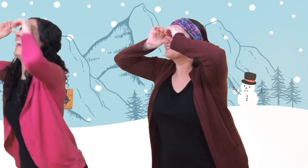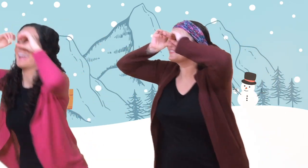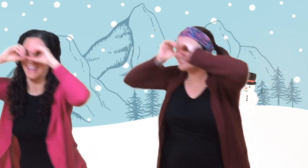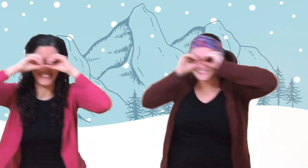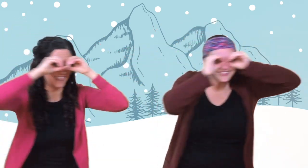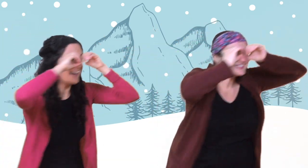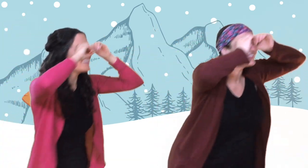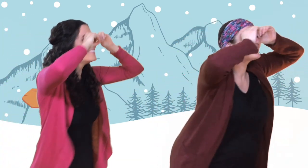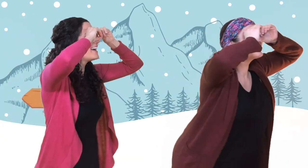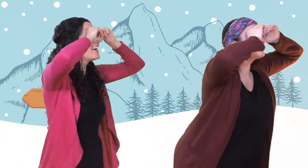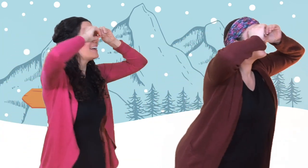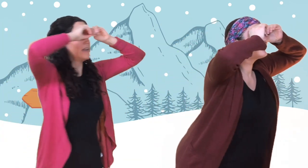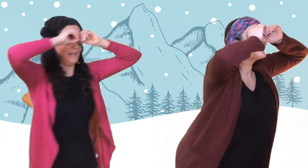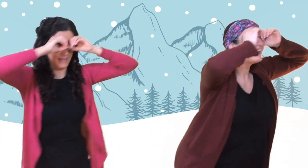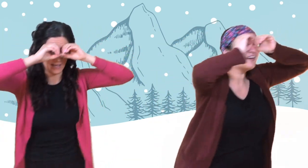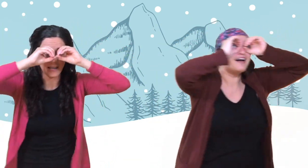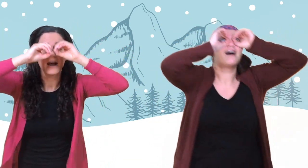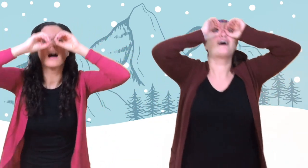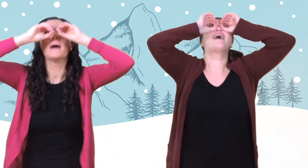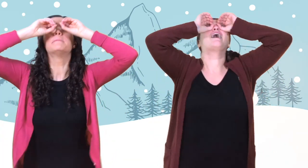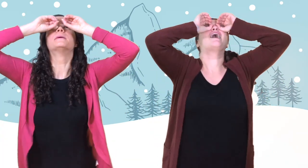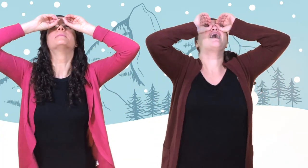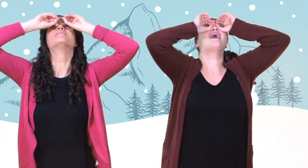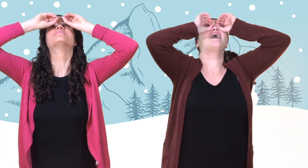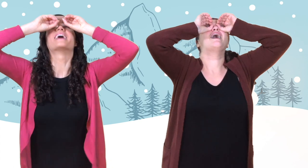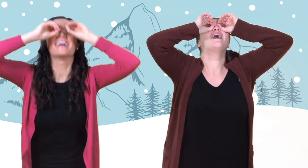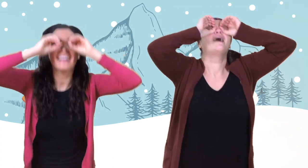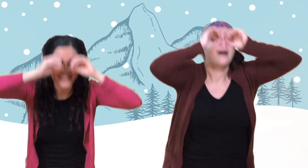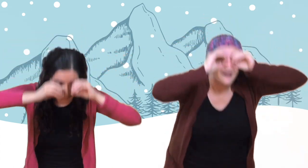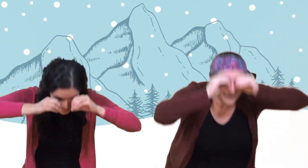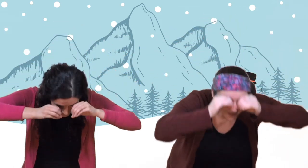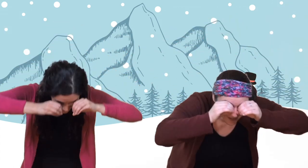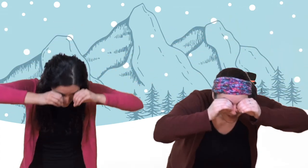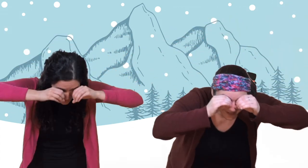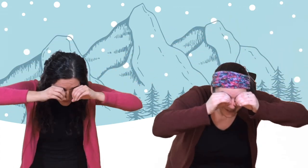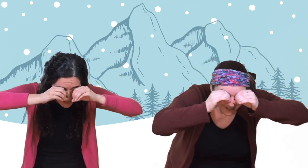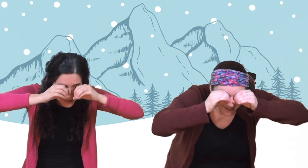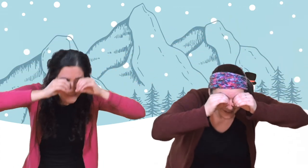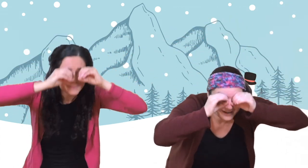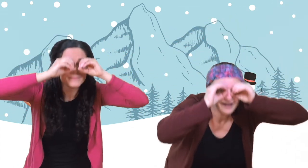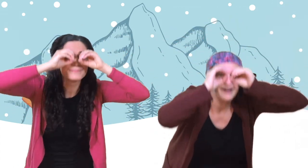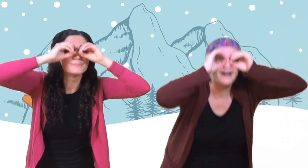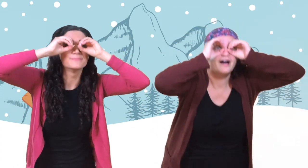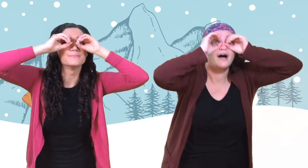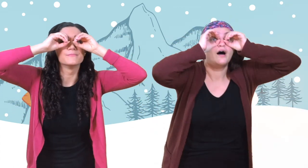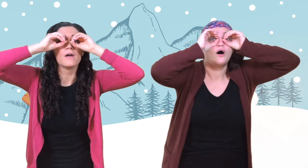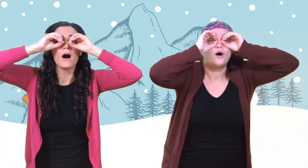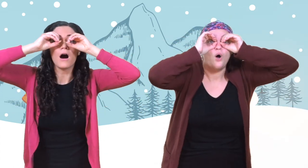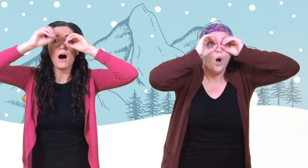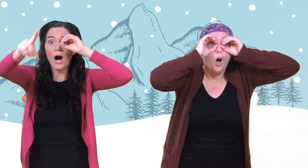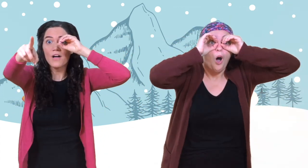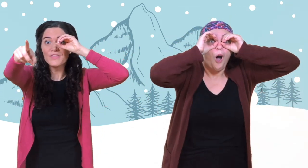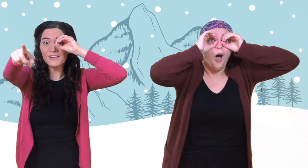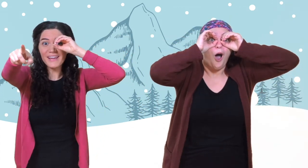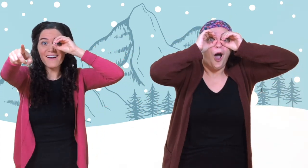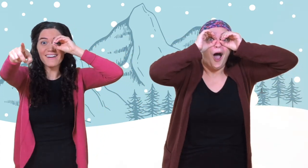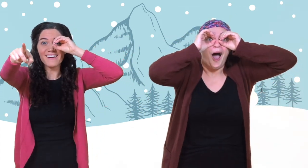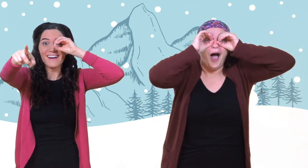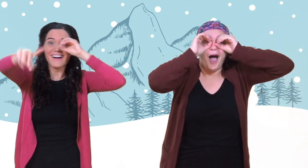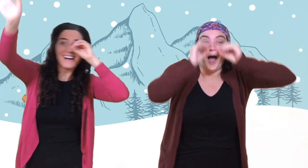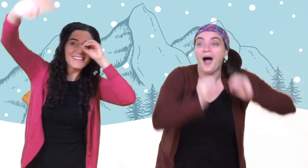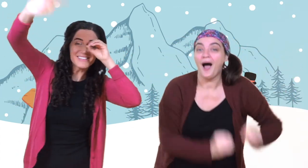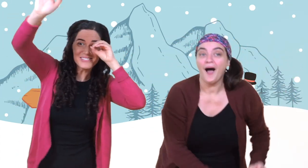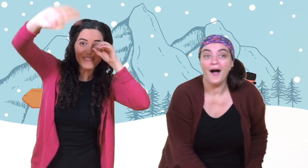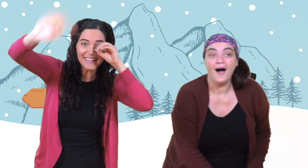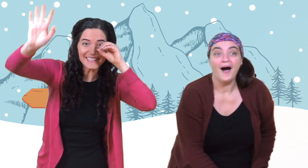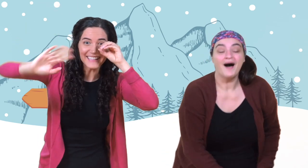and that way and up and down. Hmm. Oh! There they are!